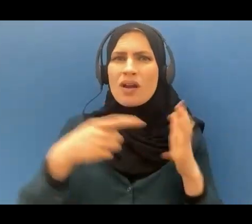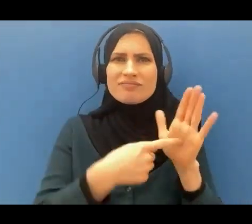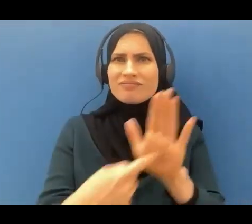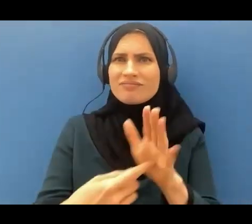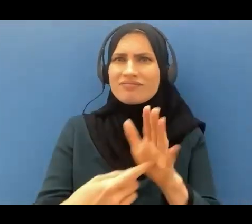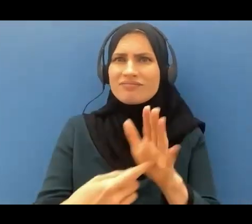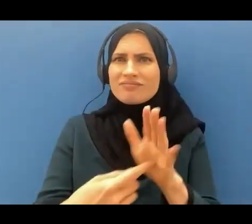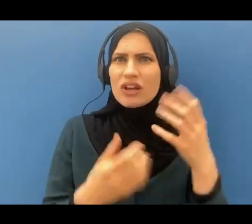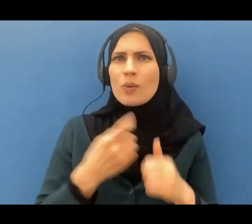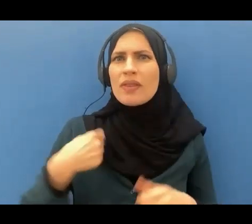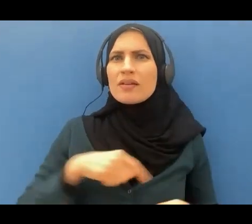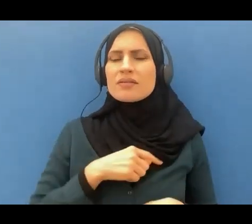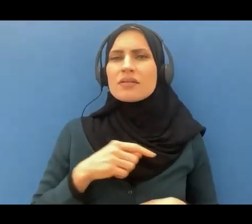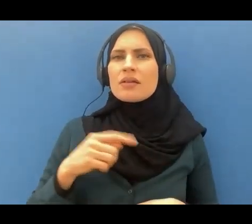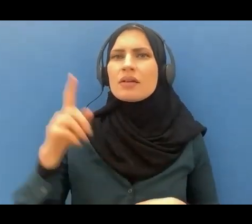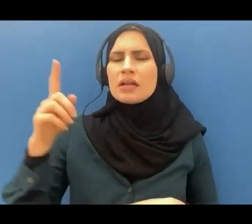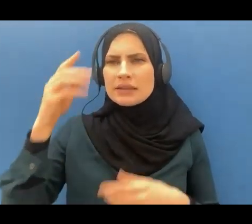he is sharing it in the Quran